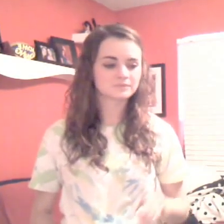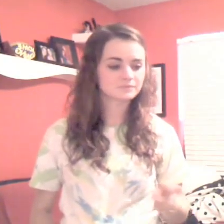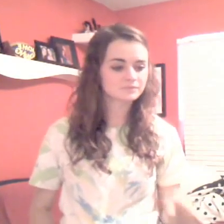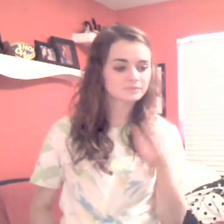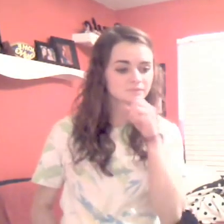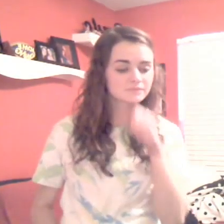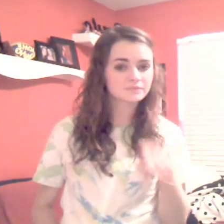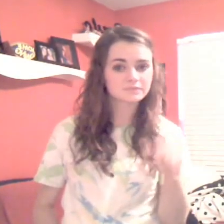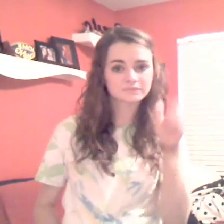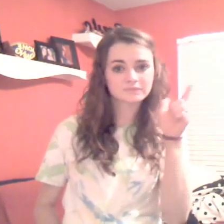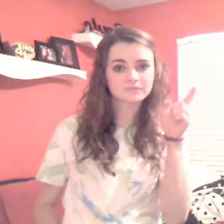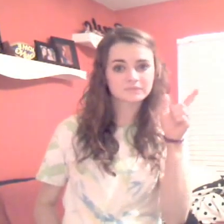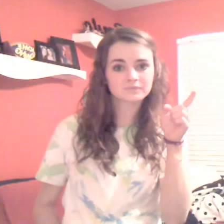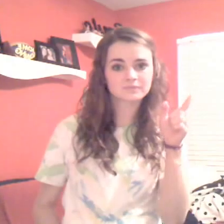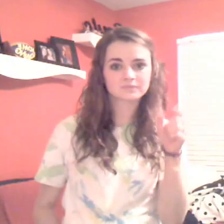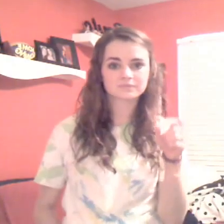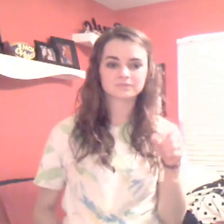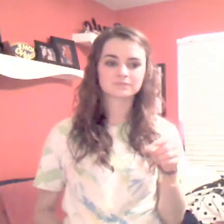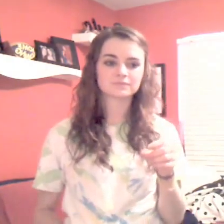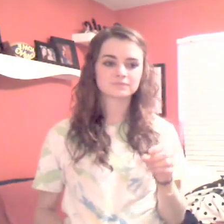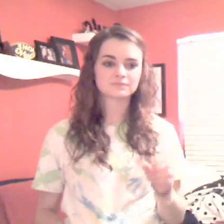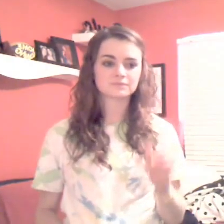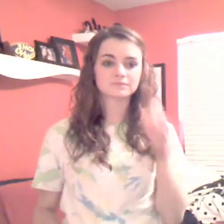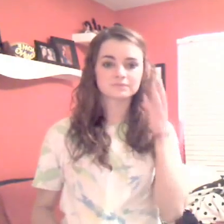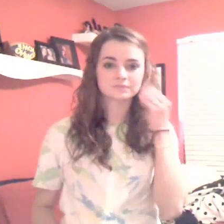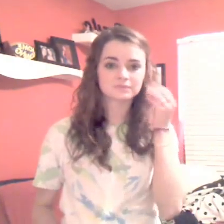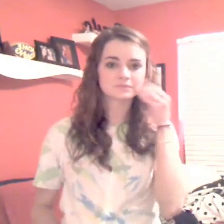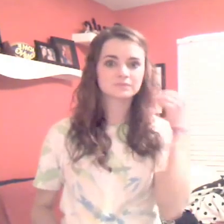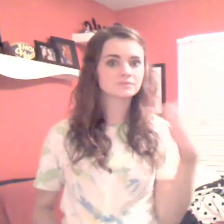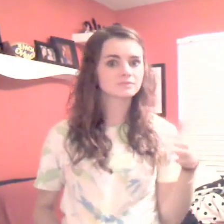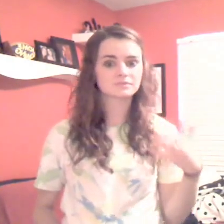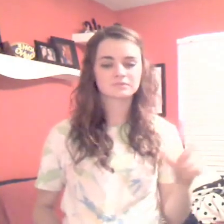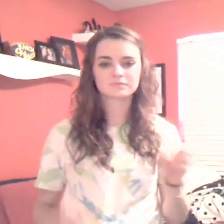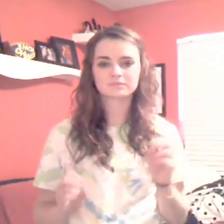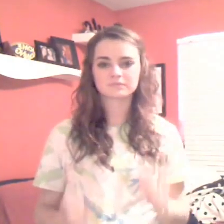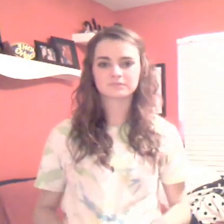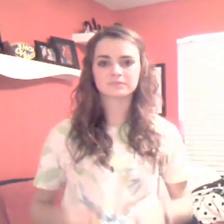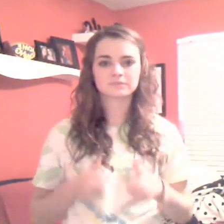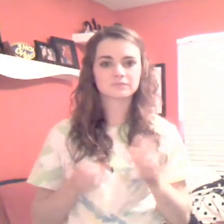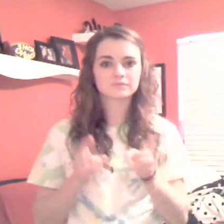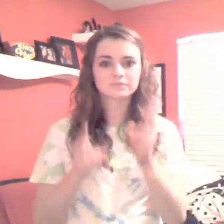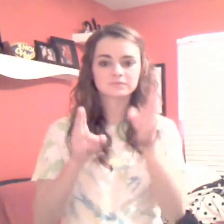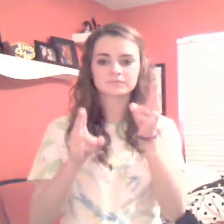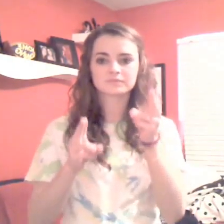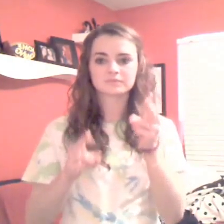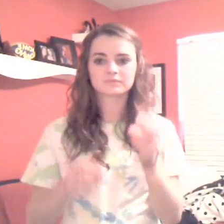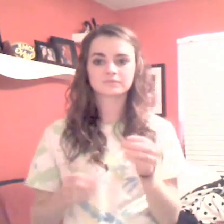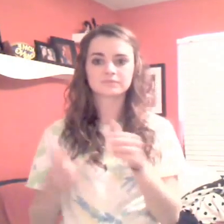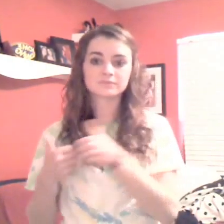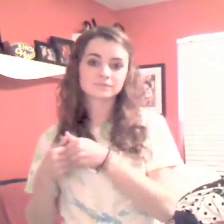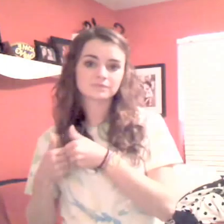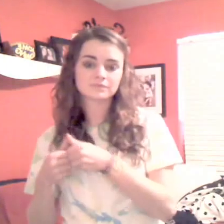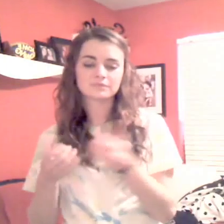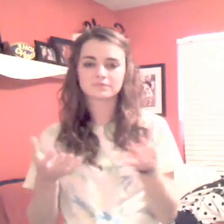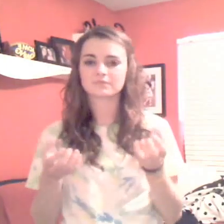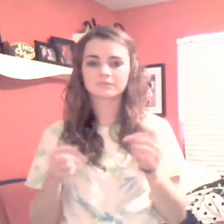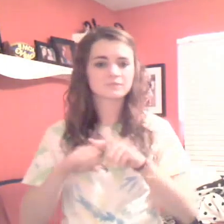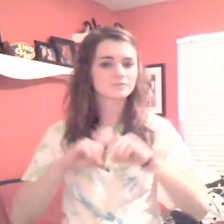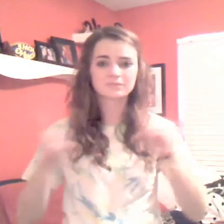Little girl 21 Thinks that you've already done Anything to get ahead And you say you've got a man But